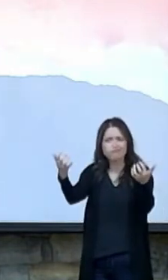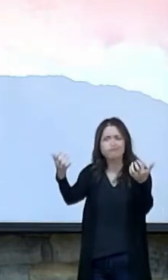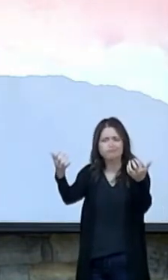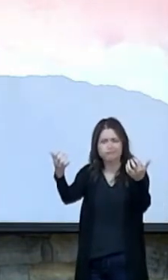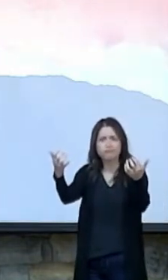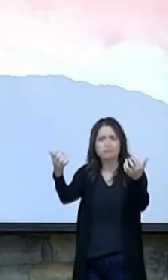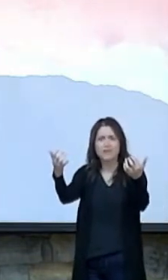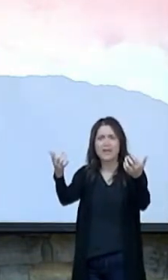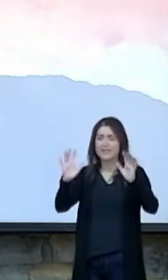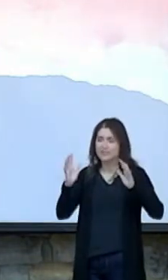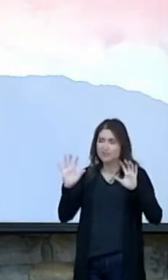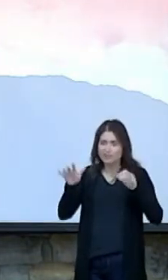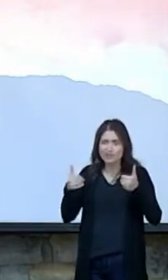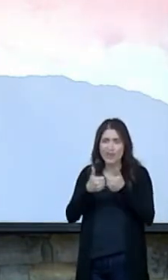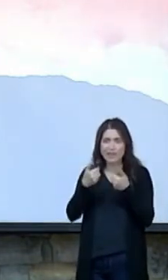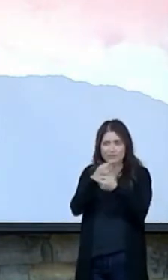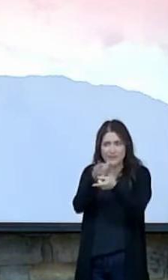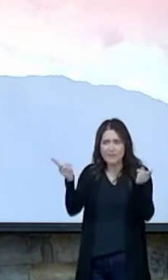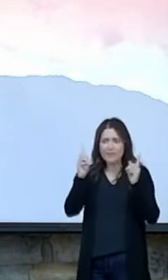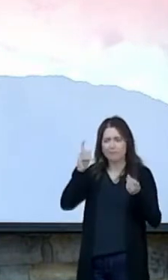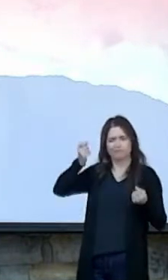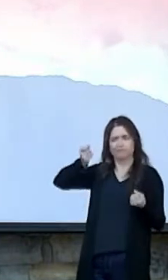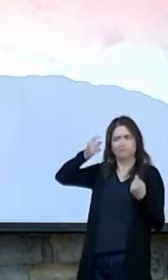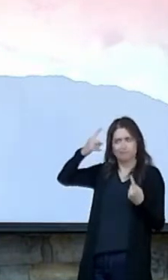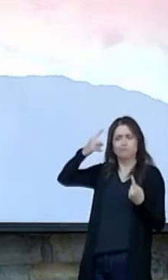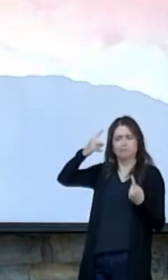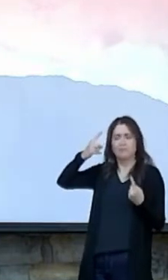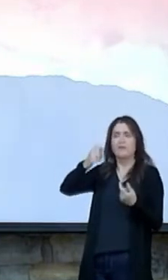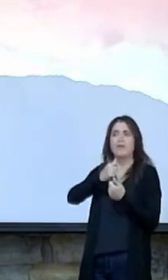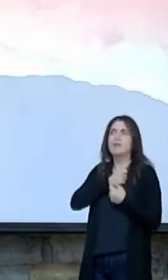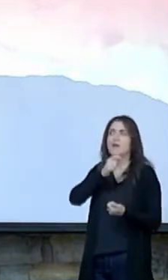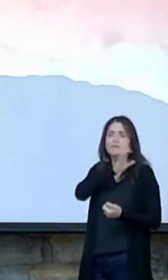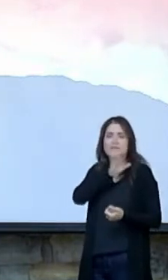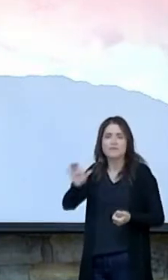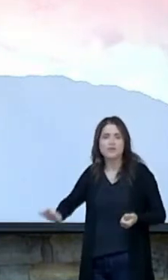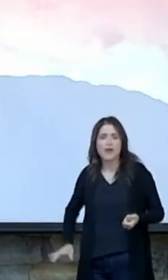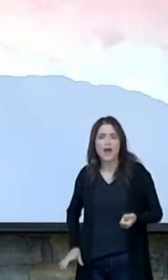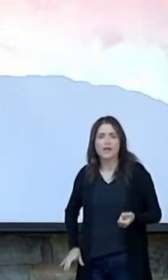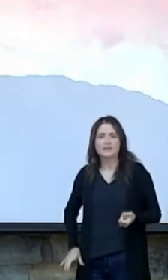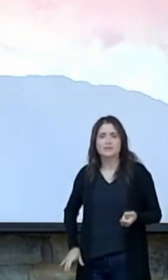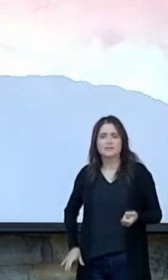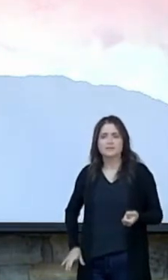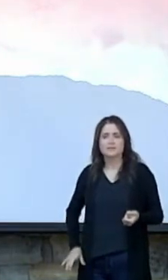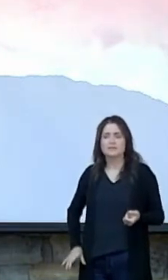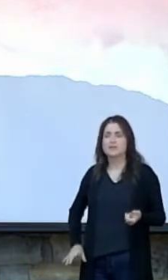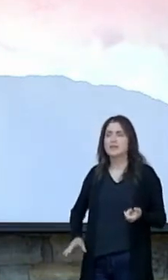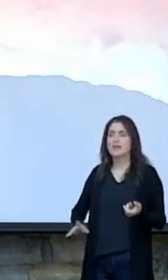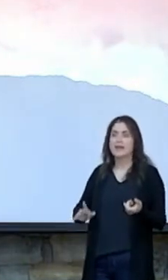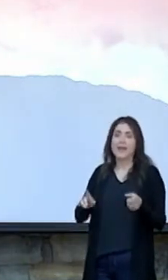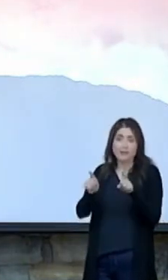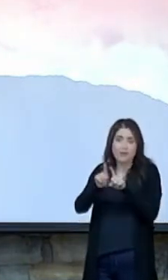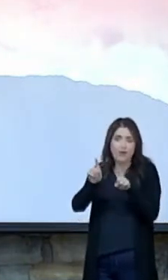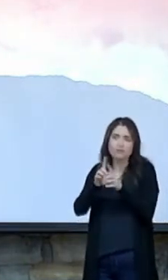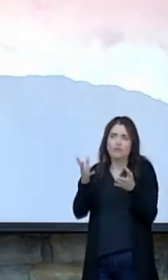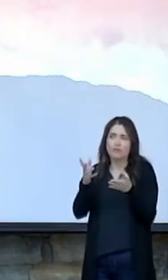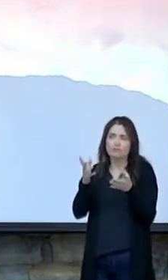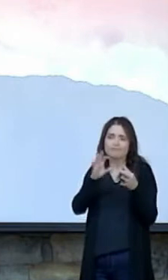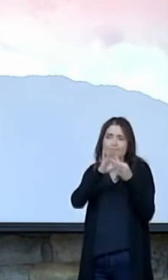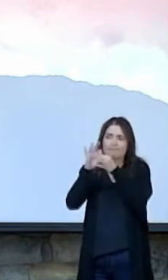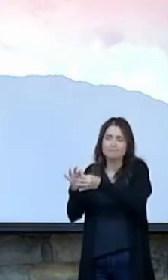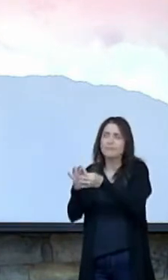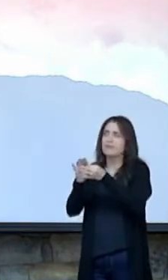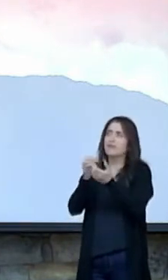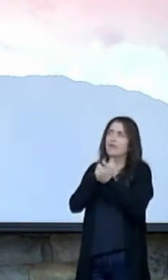He's challenging them to understand the love of Christ and by way of implication the love of God in their lives.